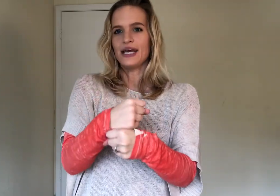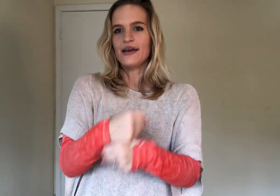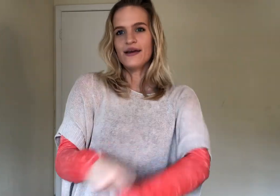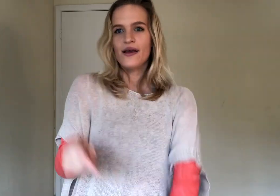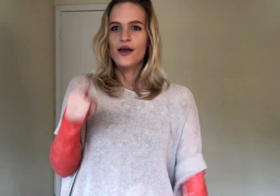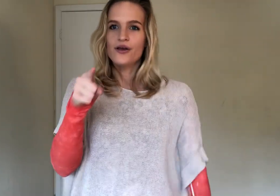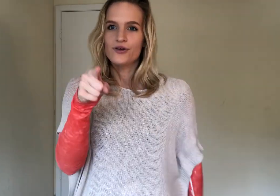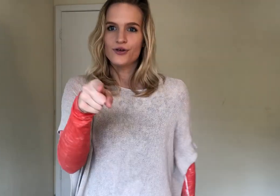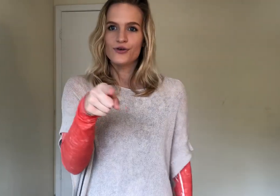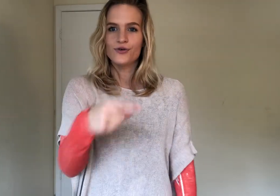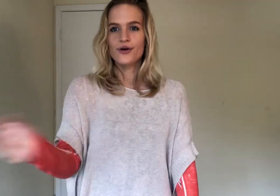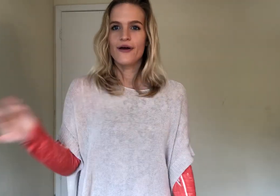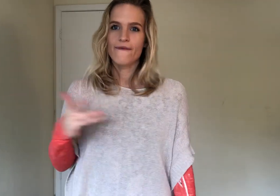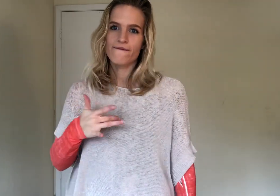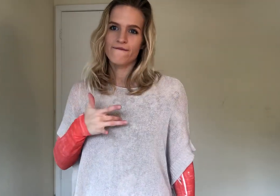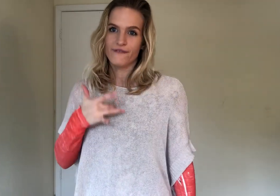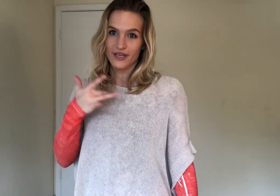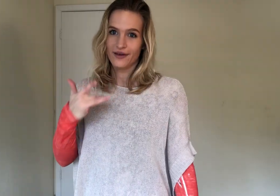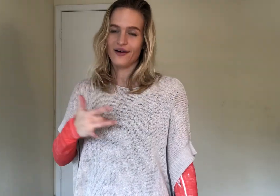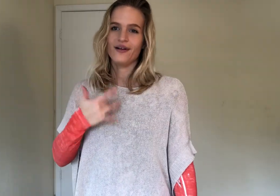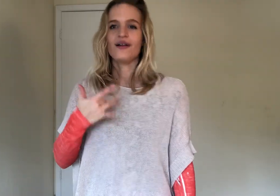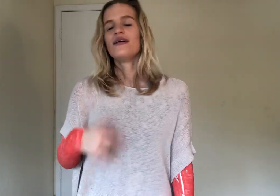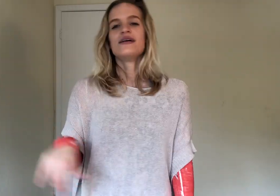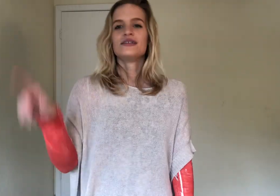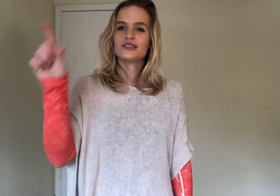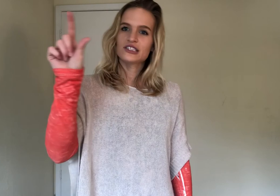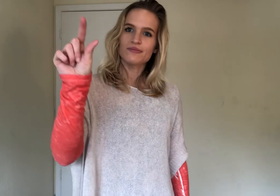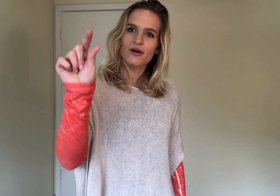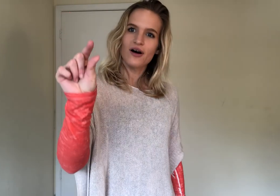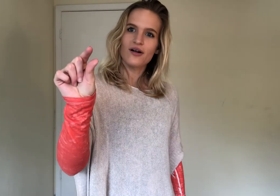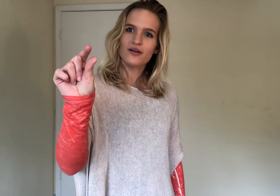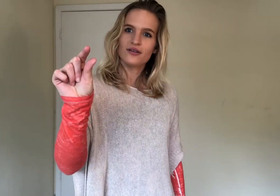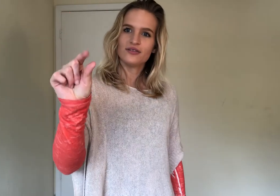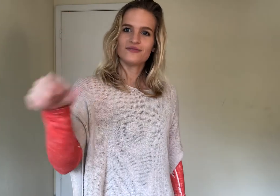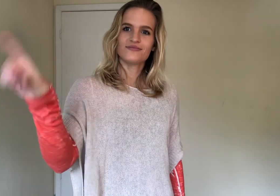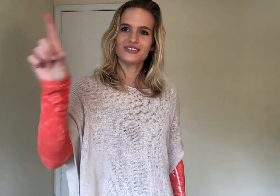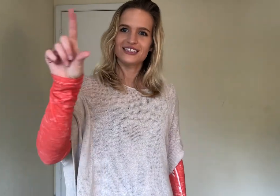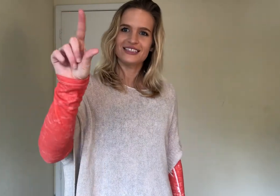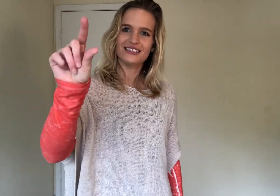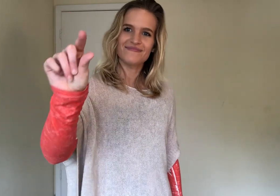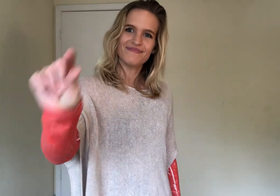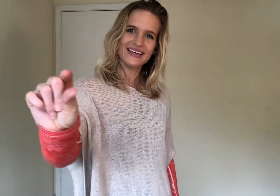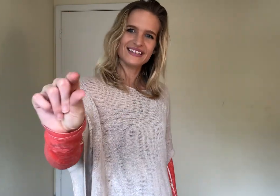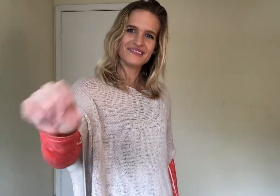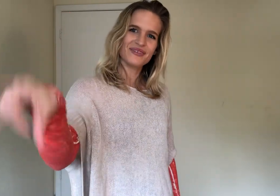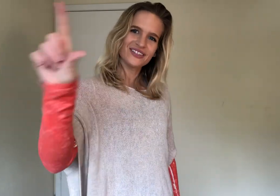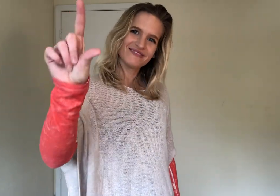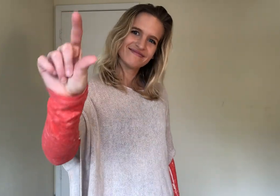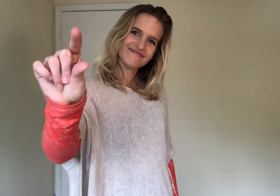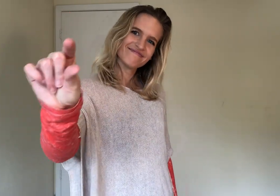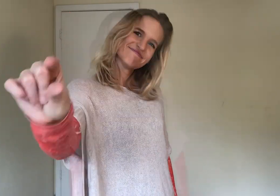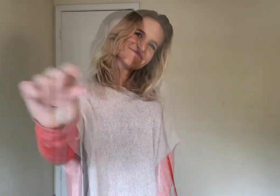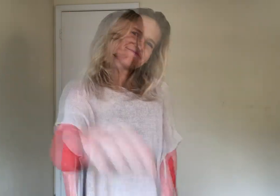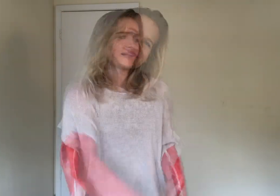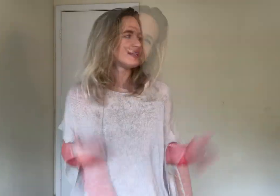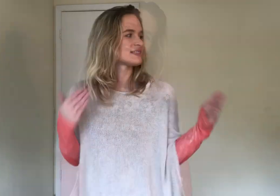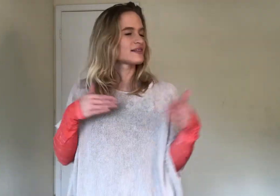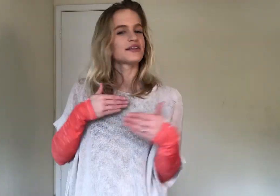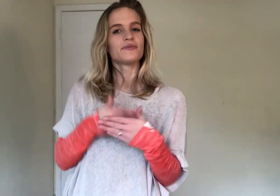Make. You. Feel. Small. Just make it small. Then it's the